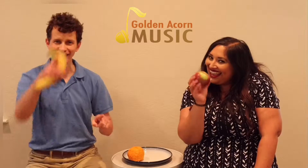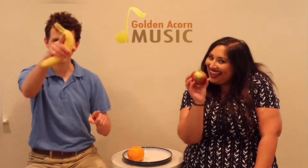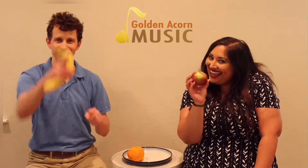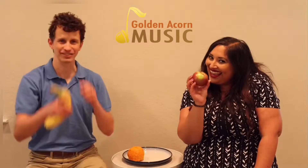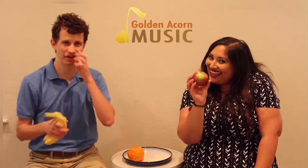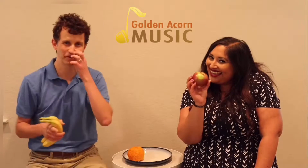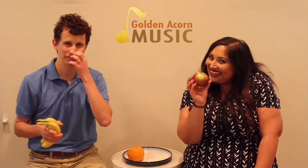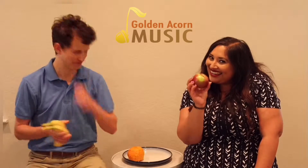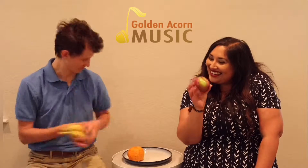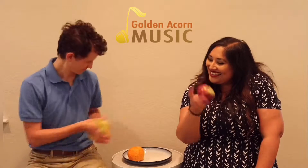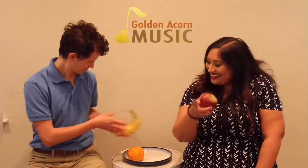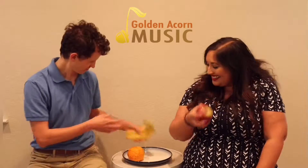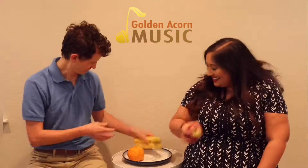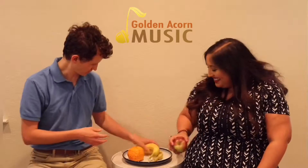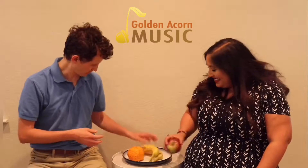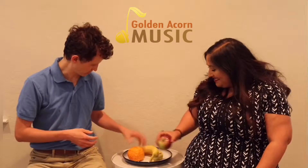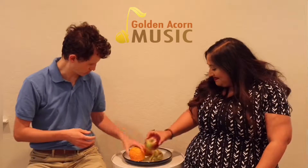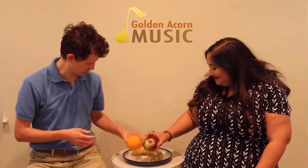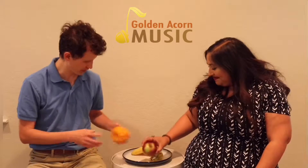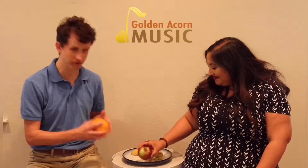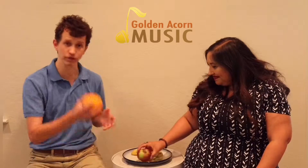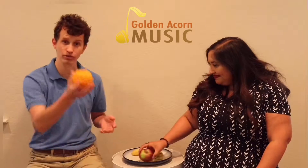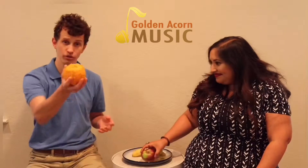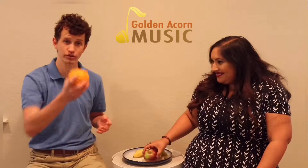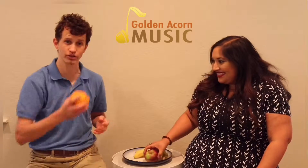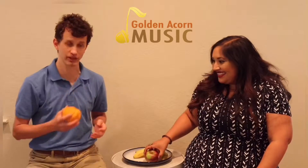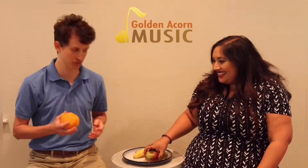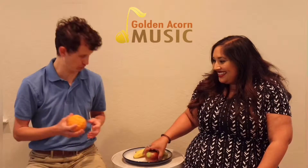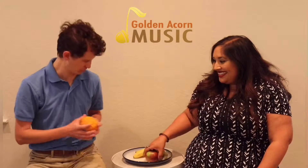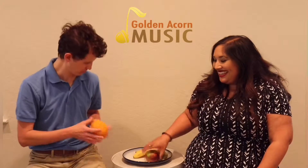There you go. So, enjoy that. If you like oranges, that's cool too.